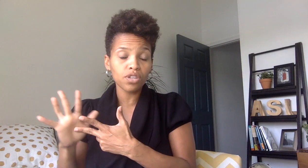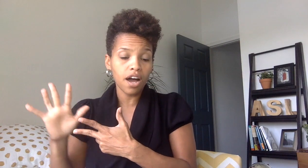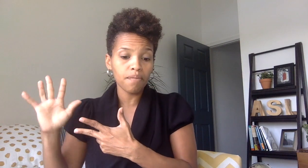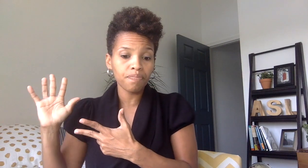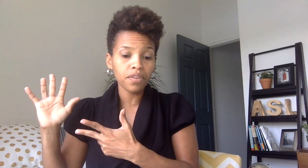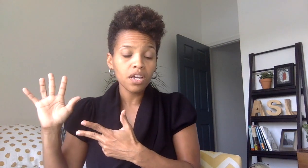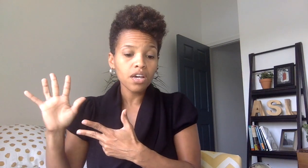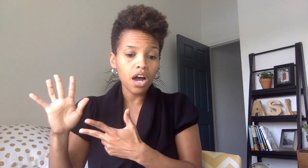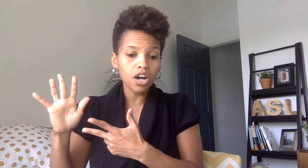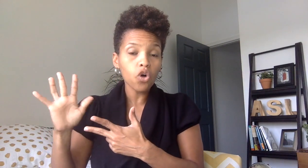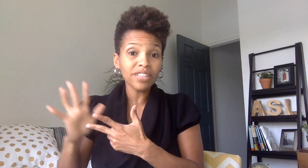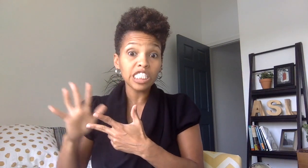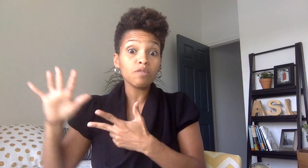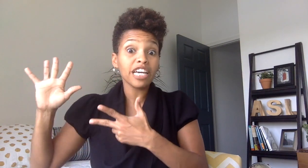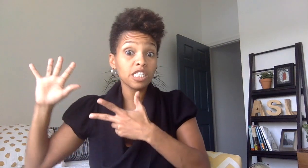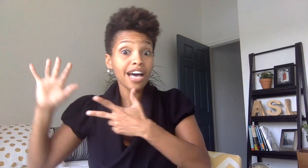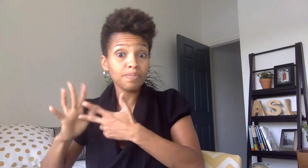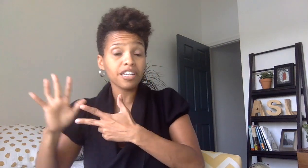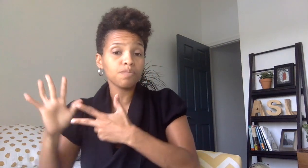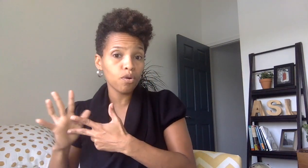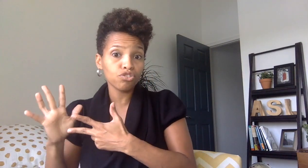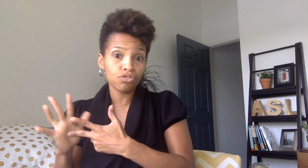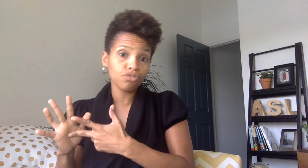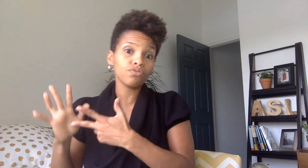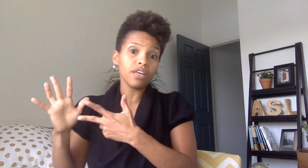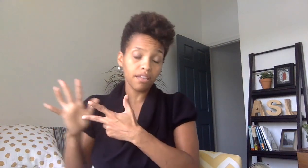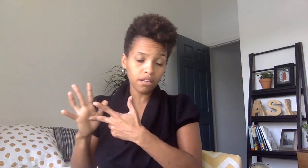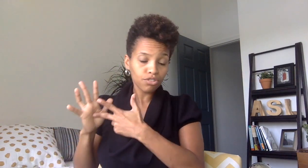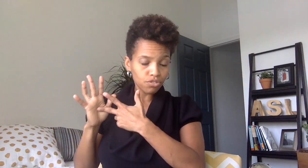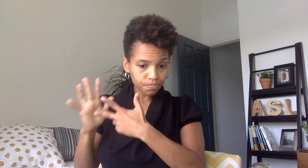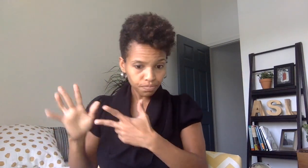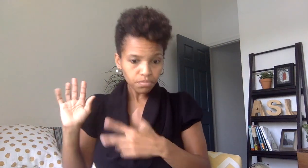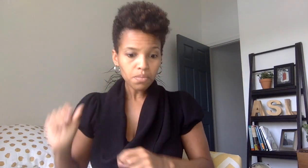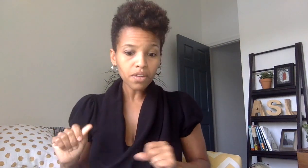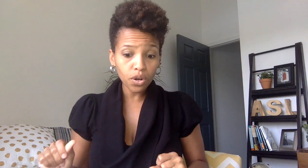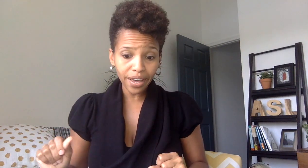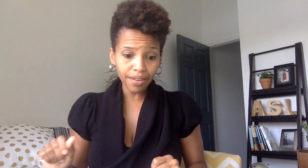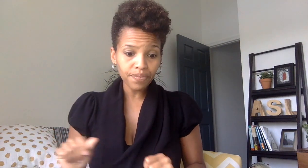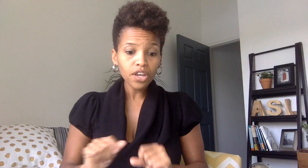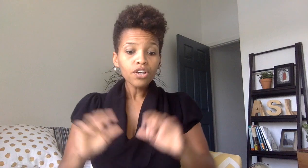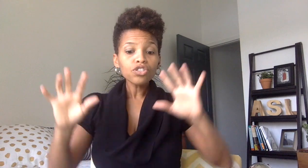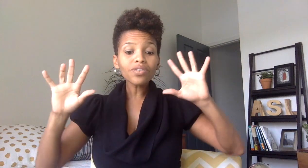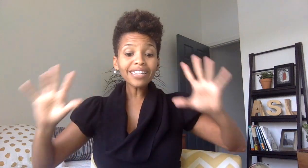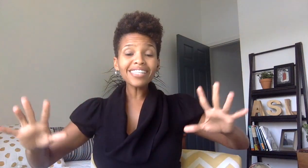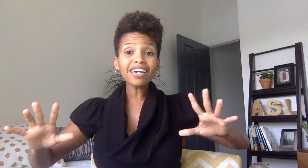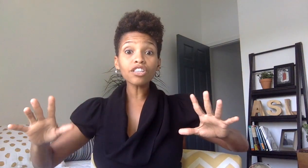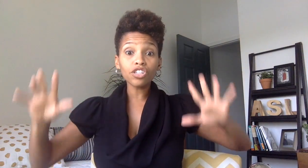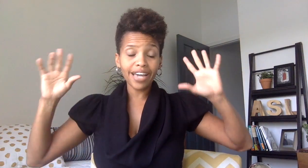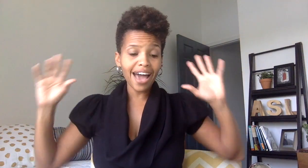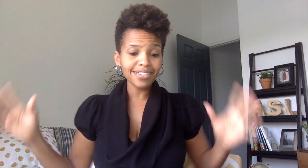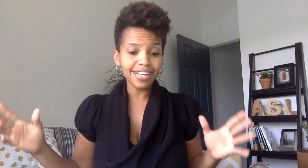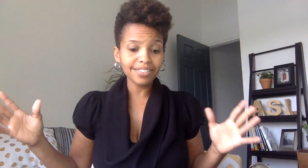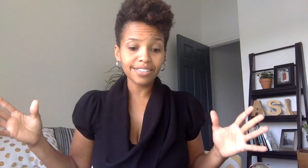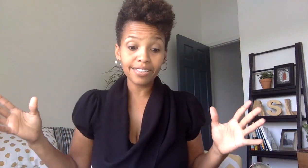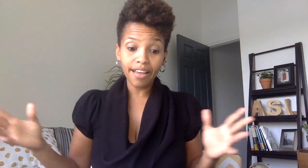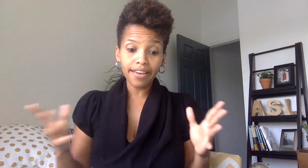only has been exposed to English okay so let's take a look at a sentence like